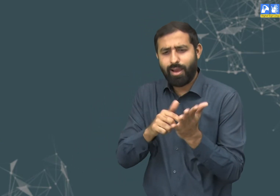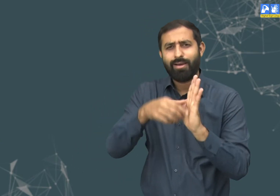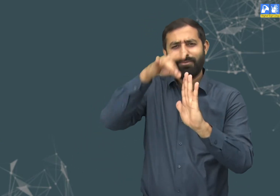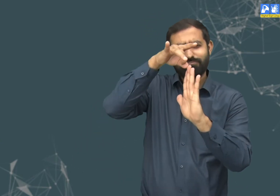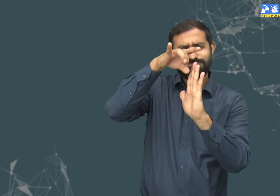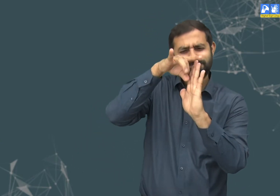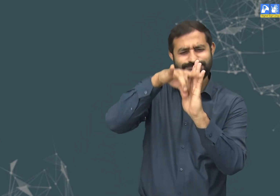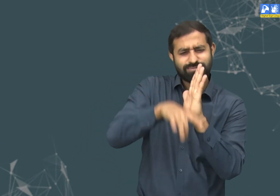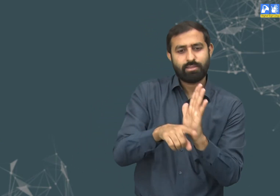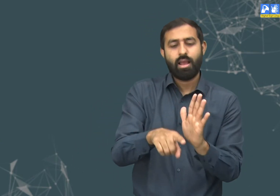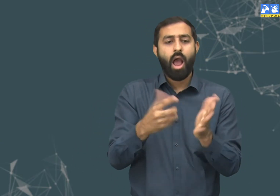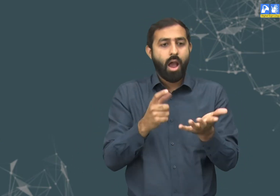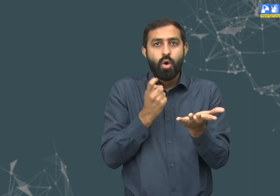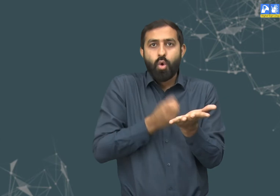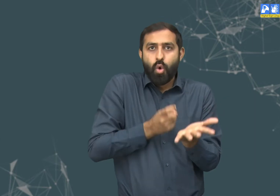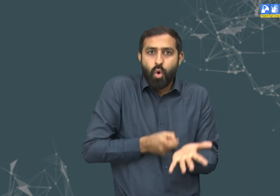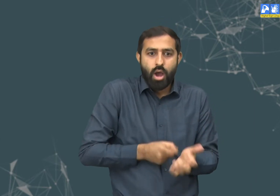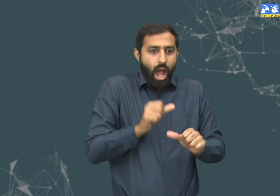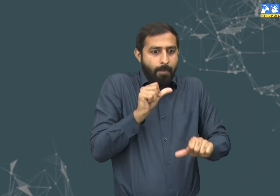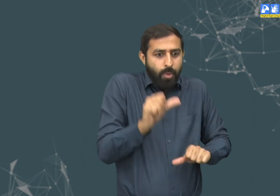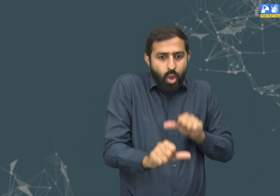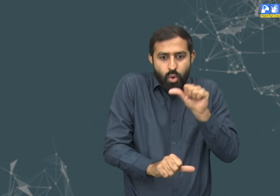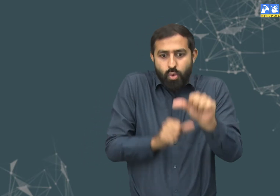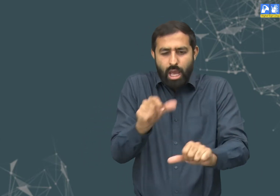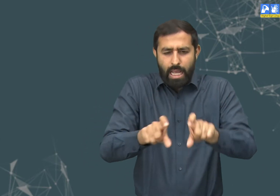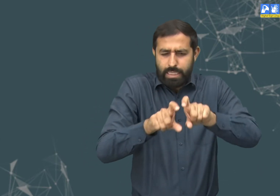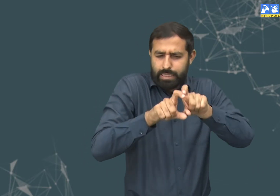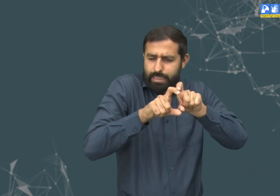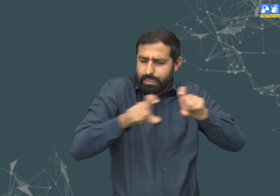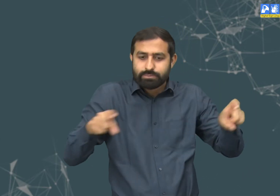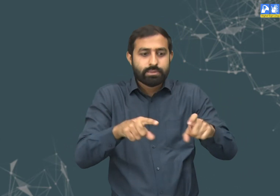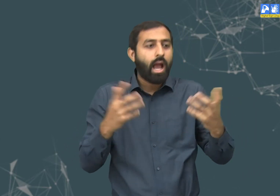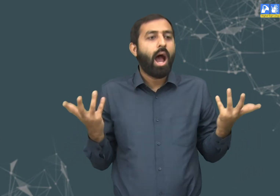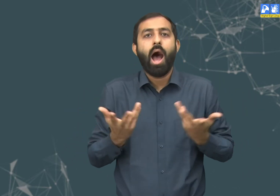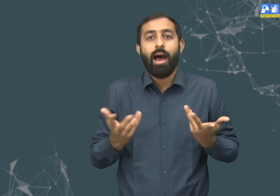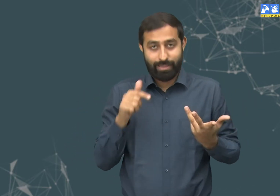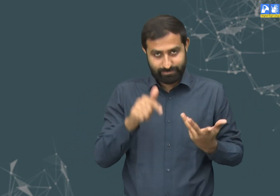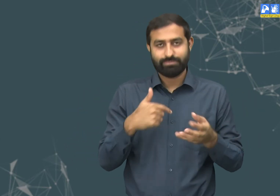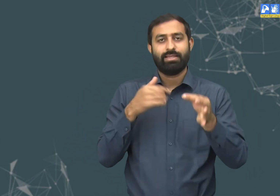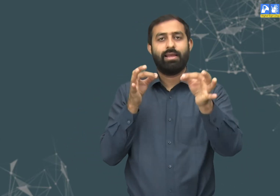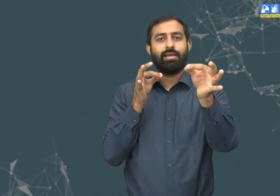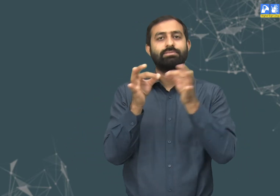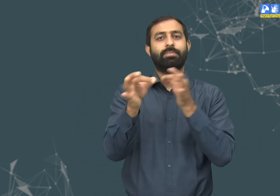of separation of substances from the mixture. Let us learn about this.